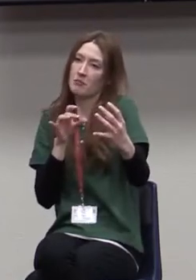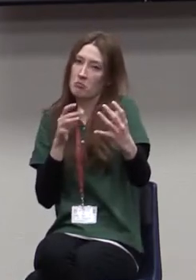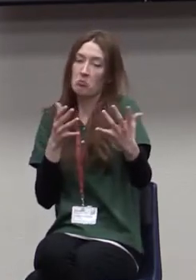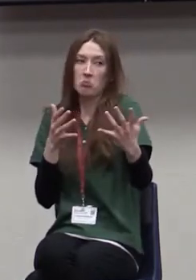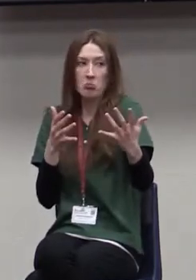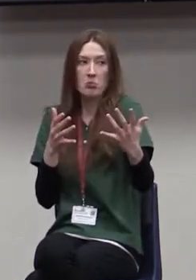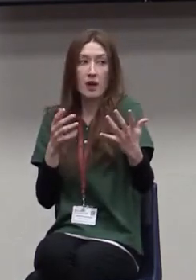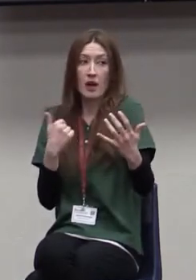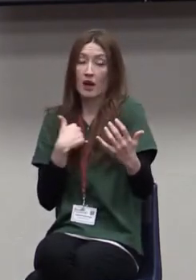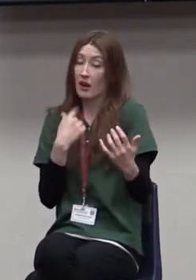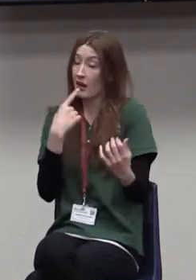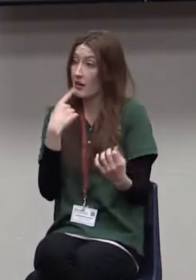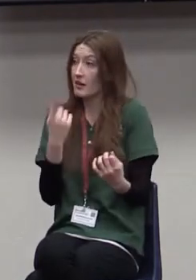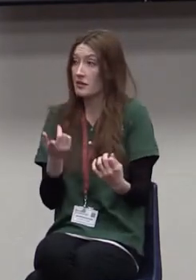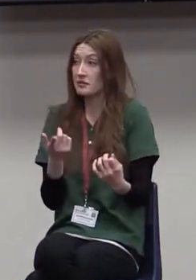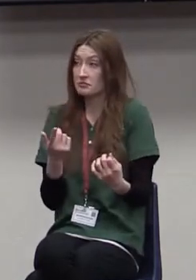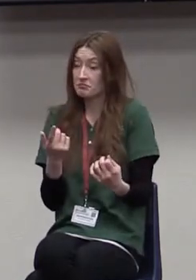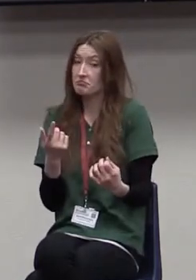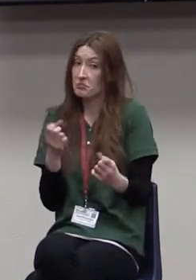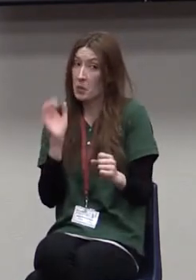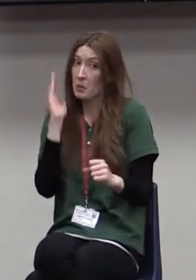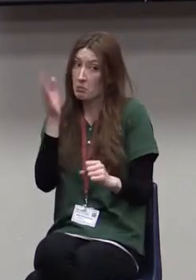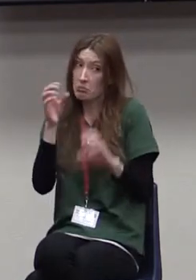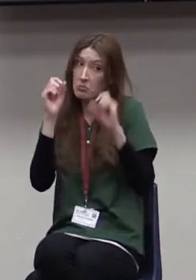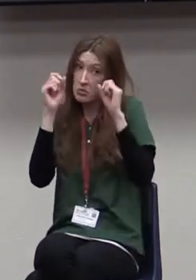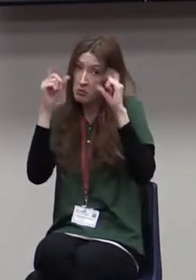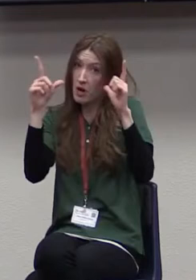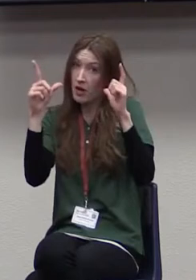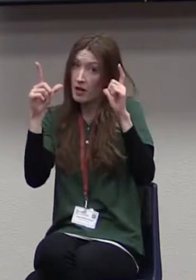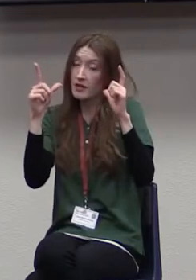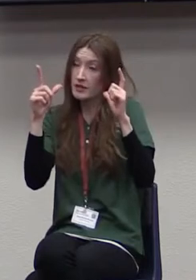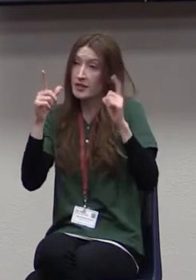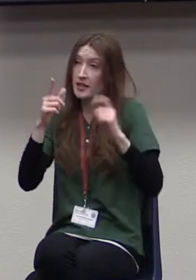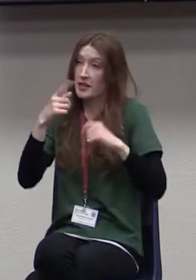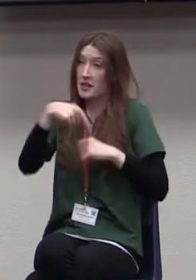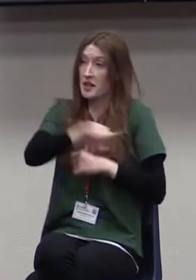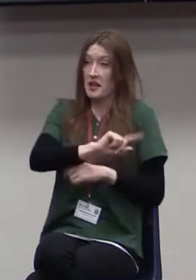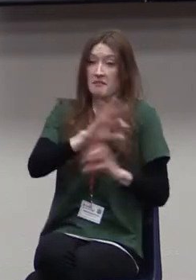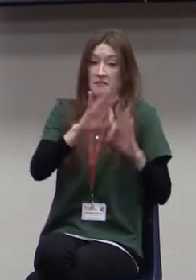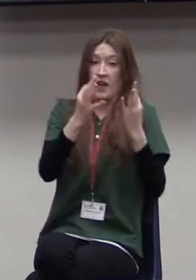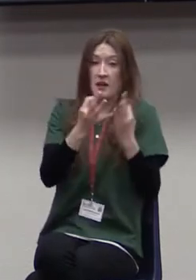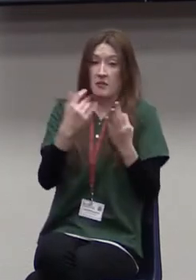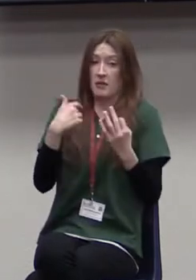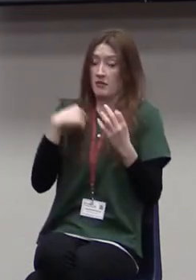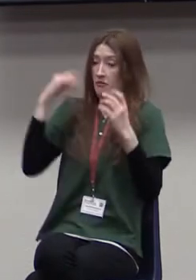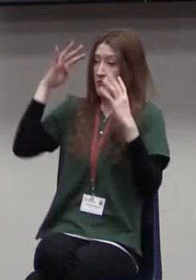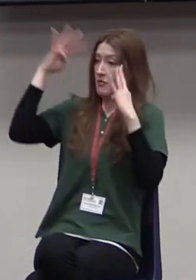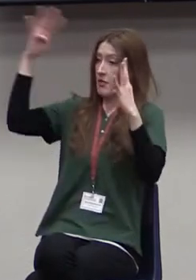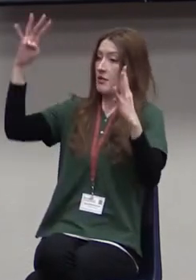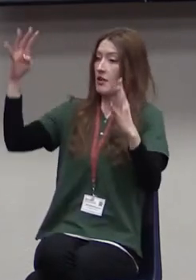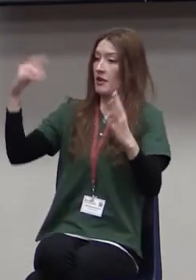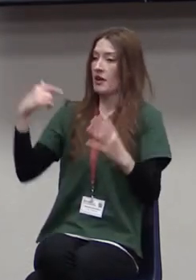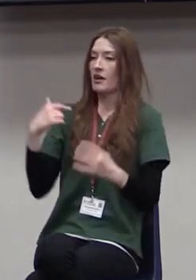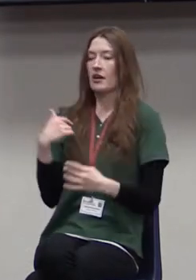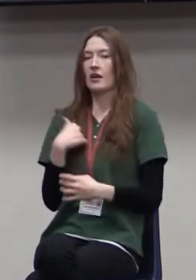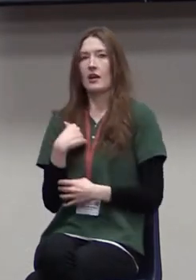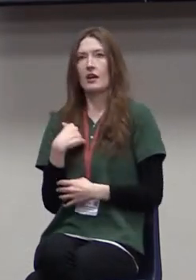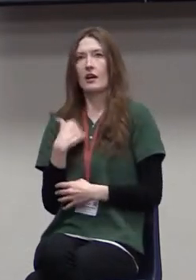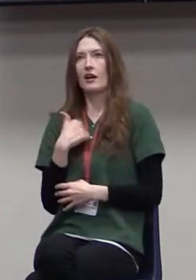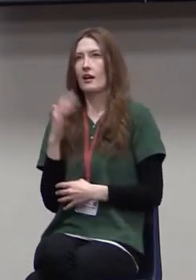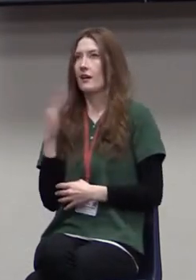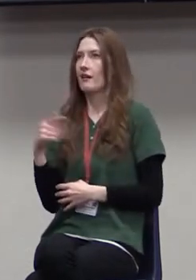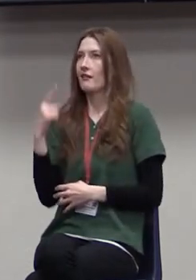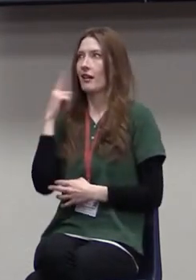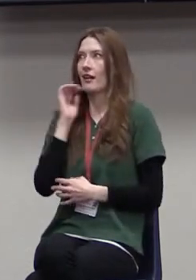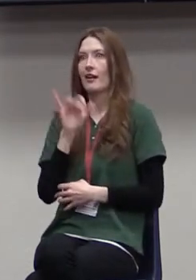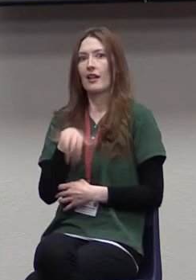And I'm telling you, you might be surprised. They come up with something. You're like, I never thought of that. We